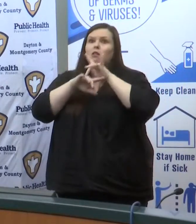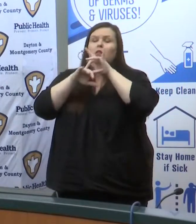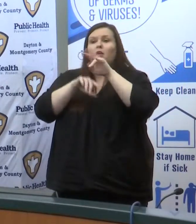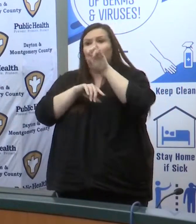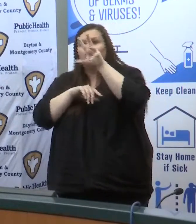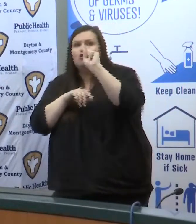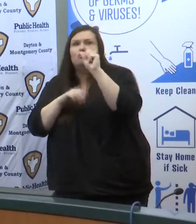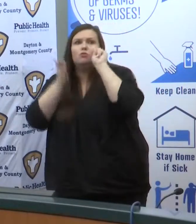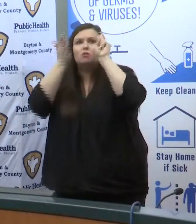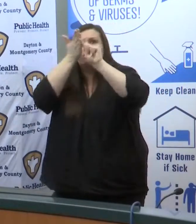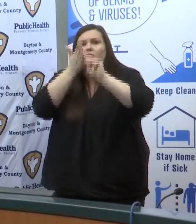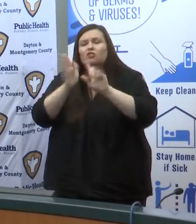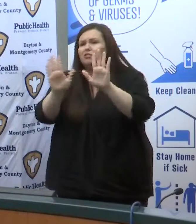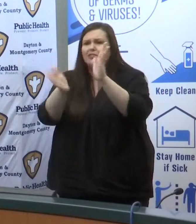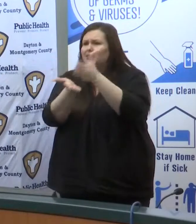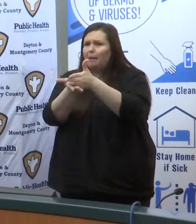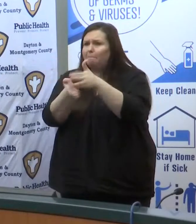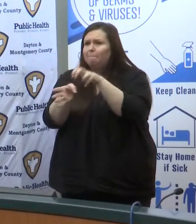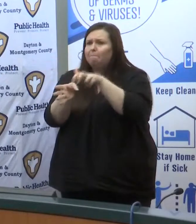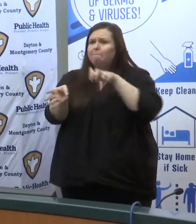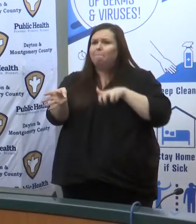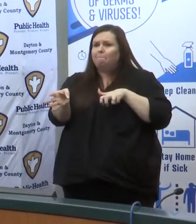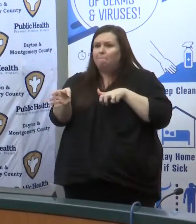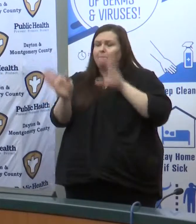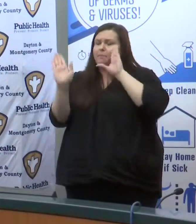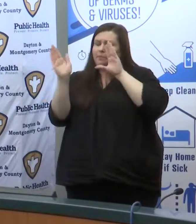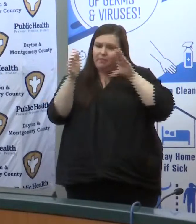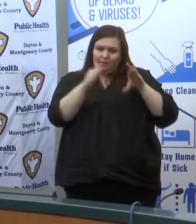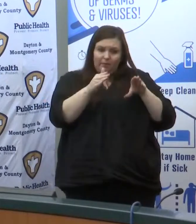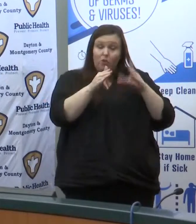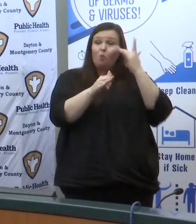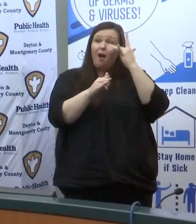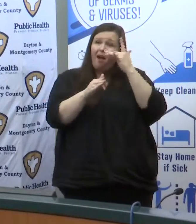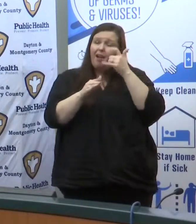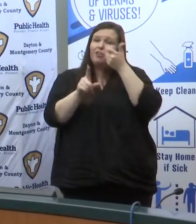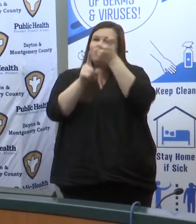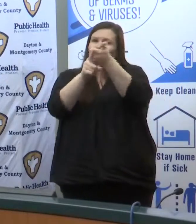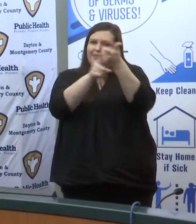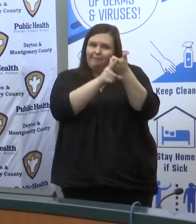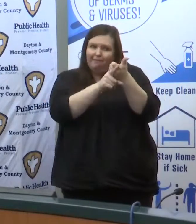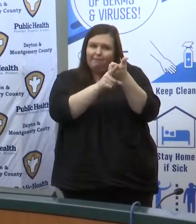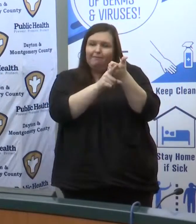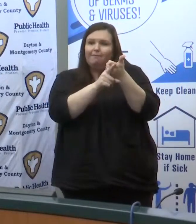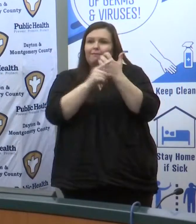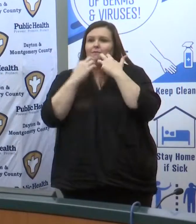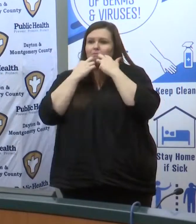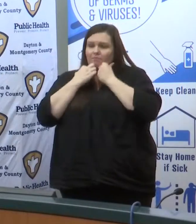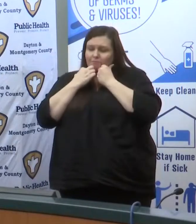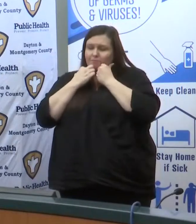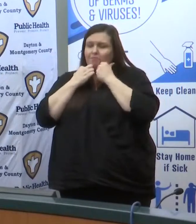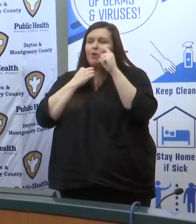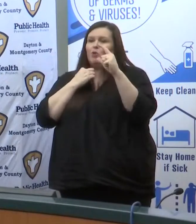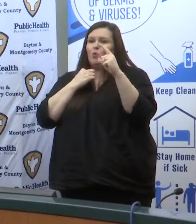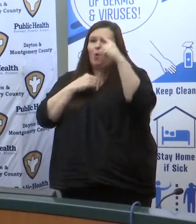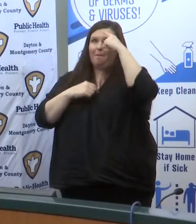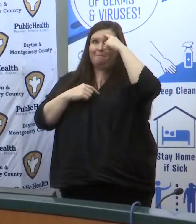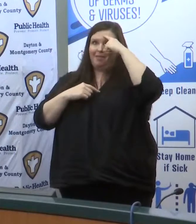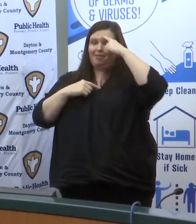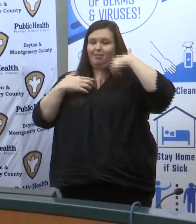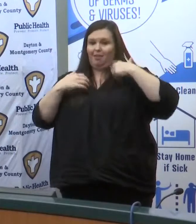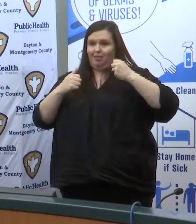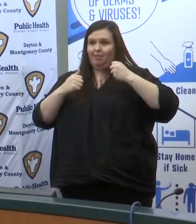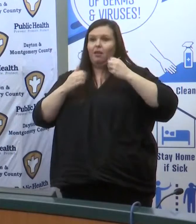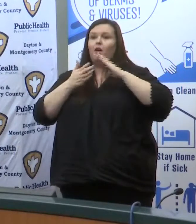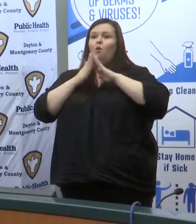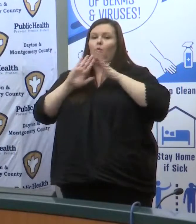discoveries stepping away is an act of mercy for yourself and those around you it will bring peace of mind to your heart